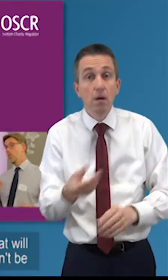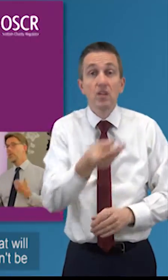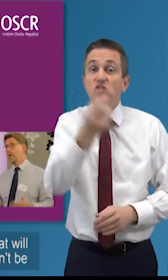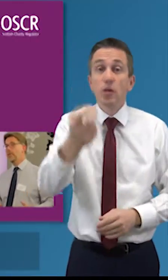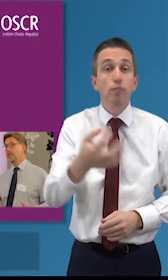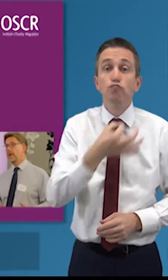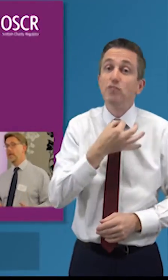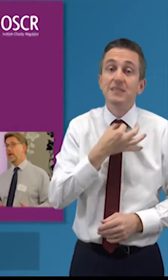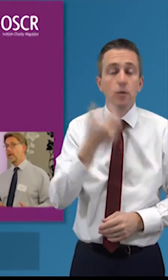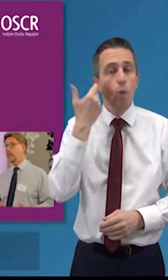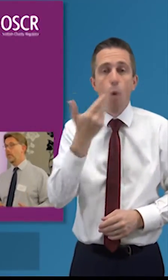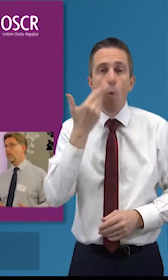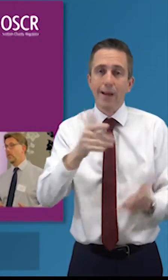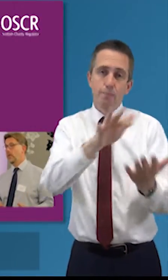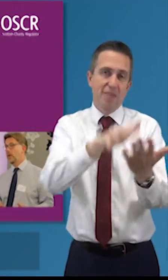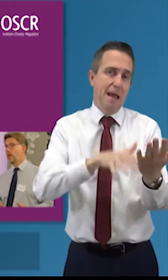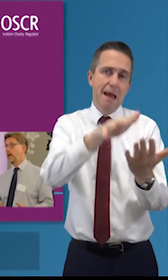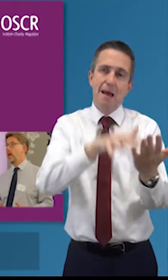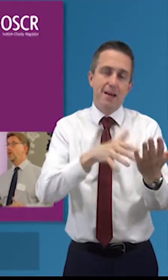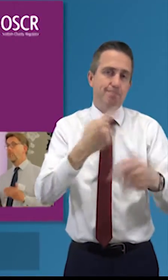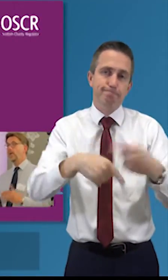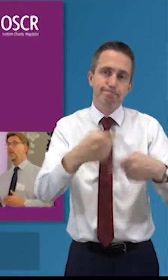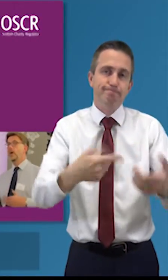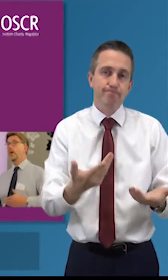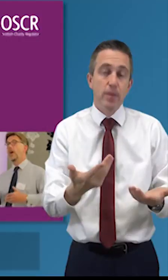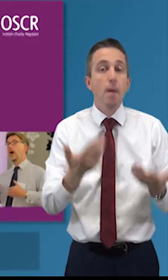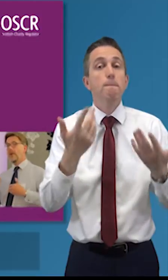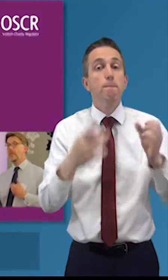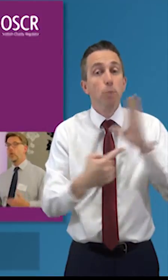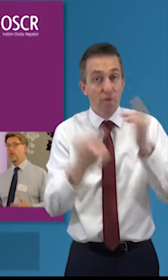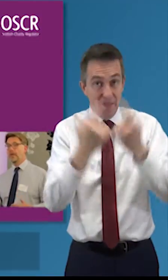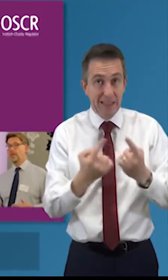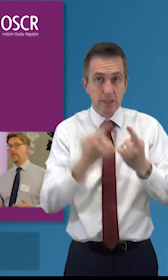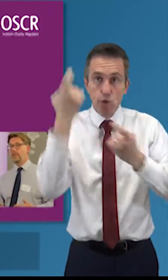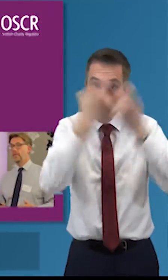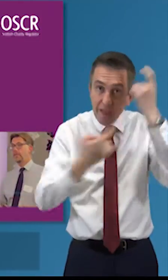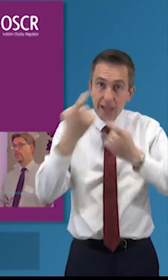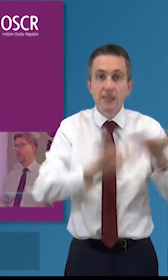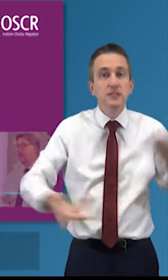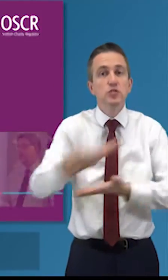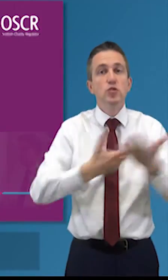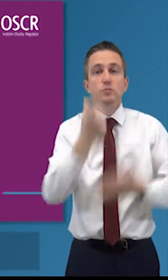you won't be able to entirely get rid of but have you thought about it